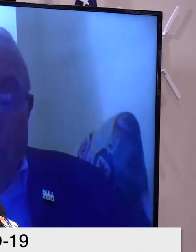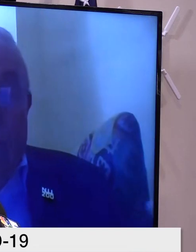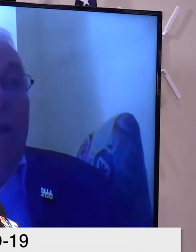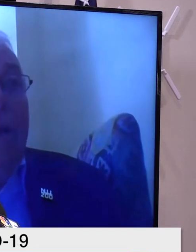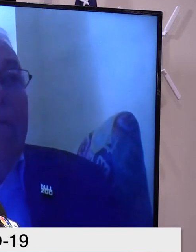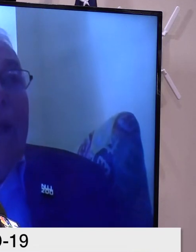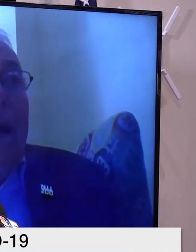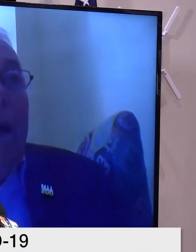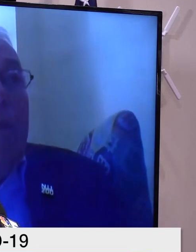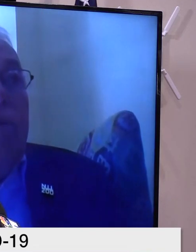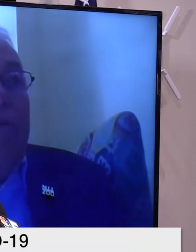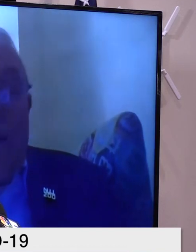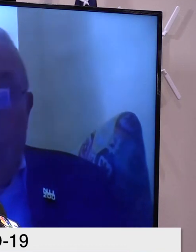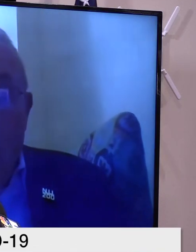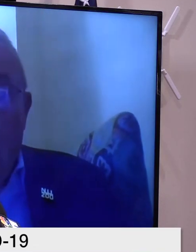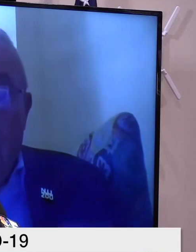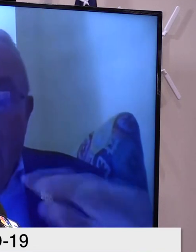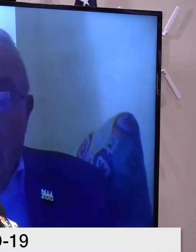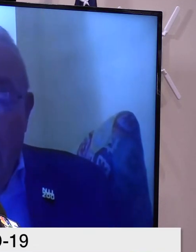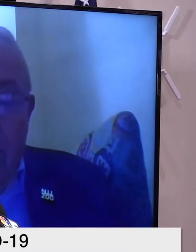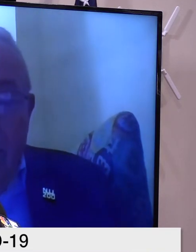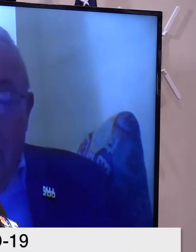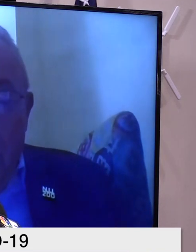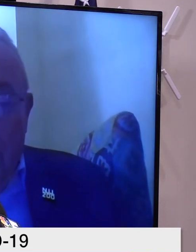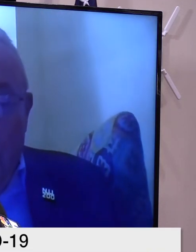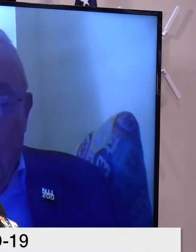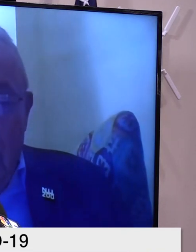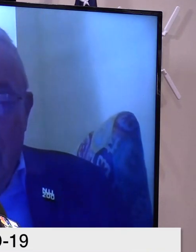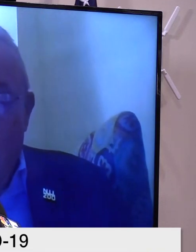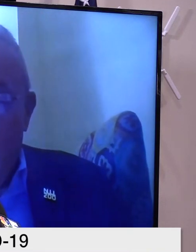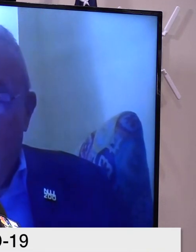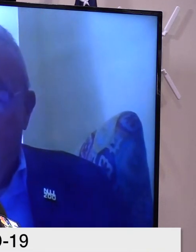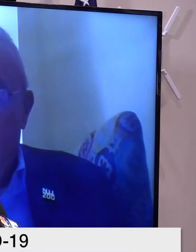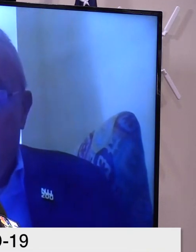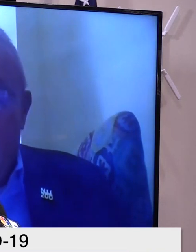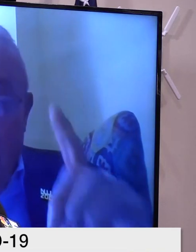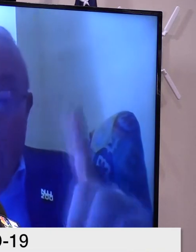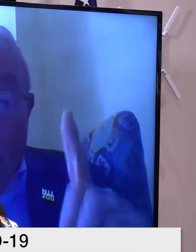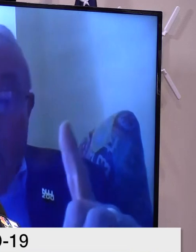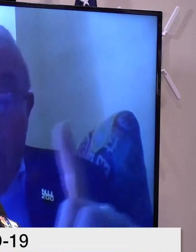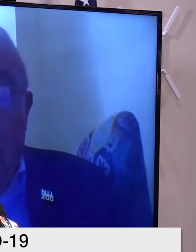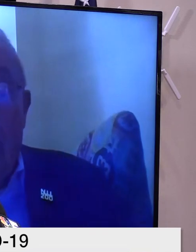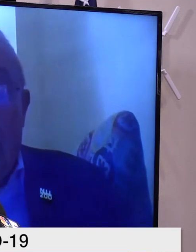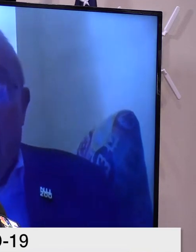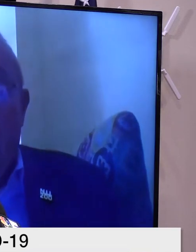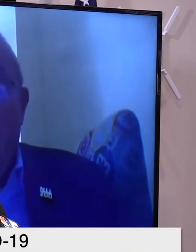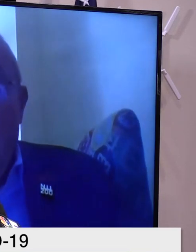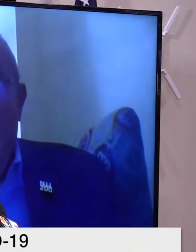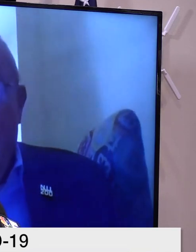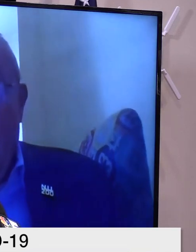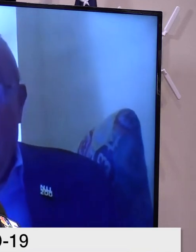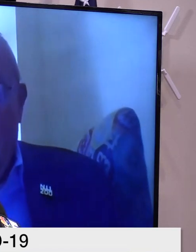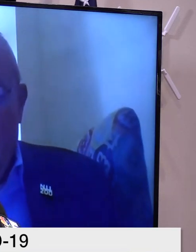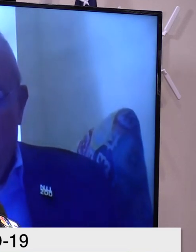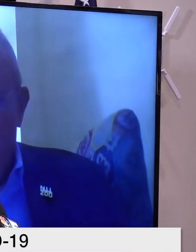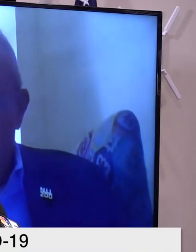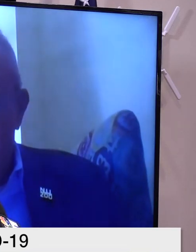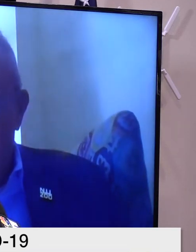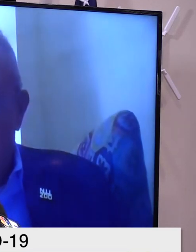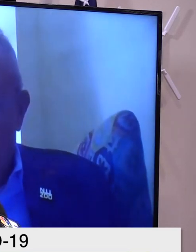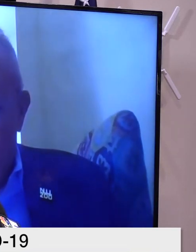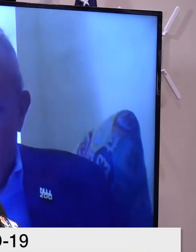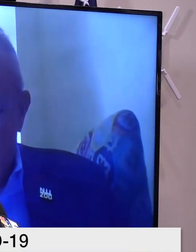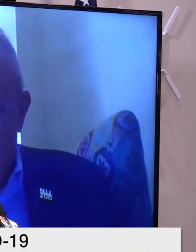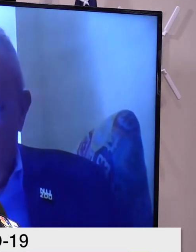unbelievable professional, calming influence on her campus because they had one positive. And